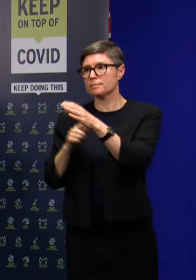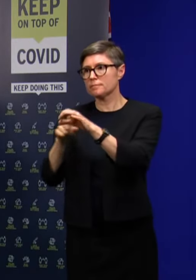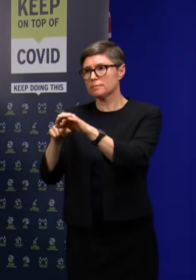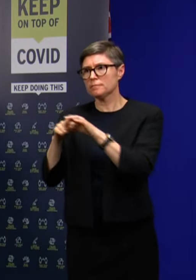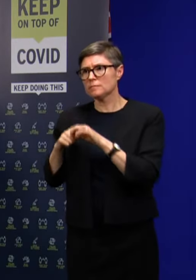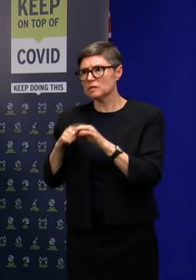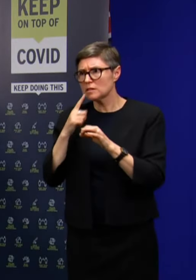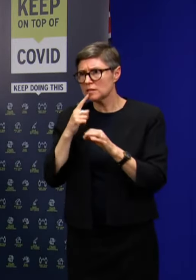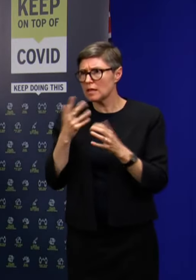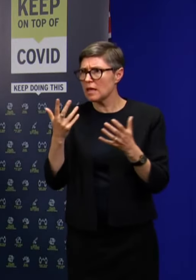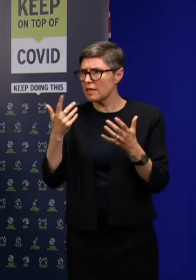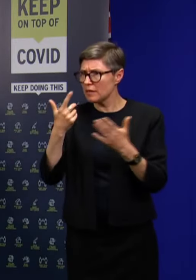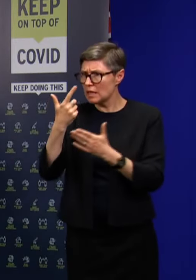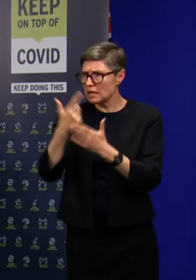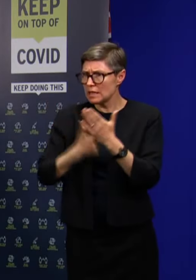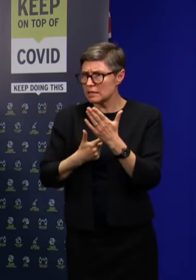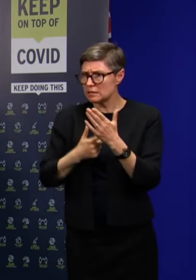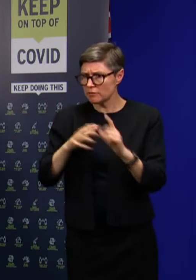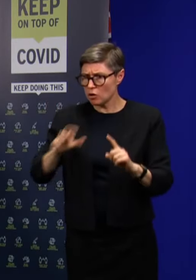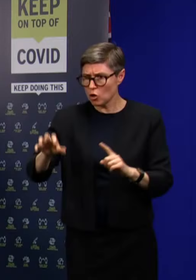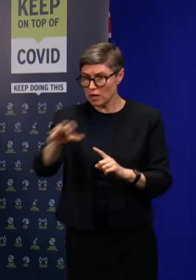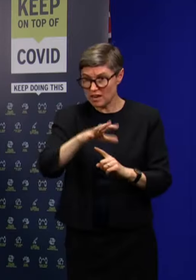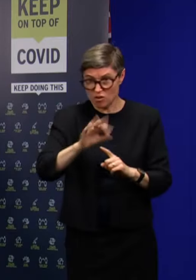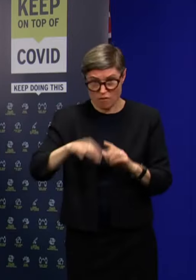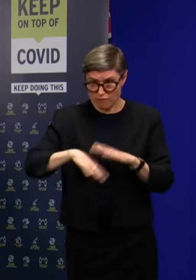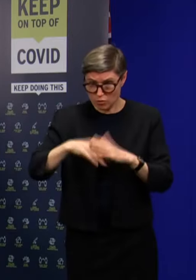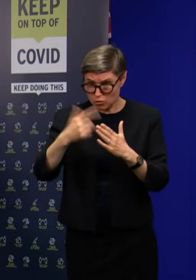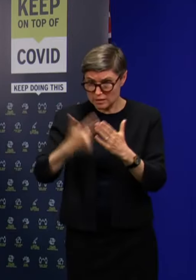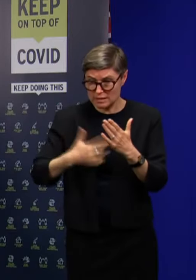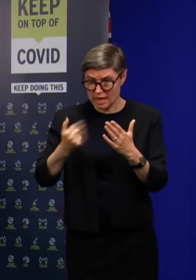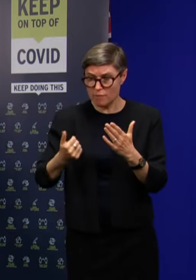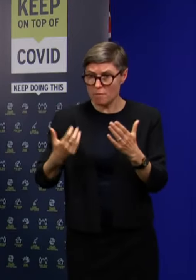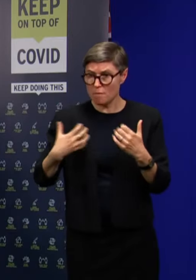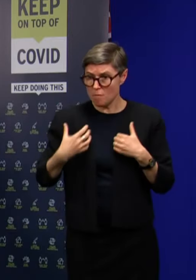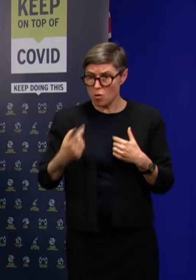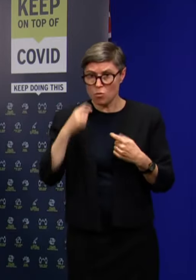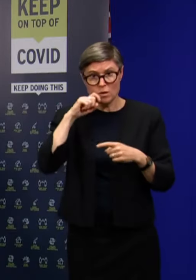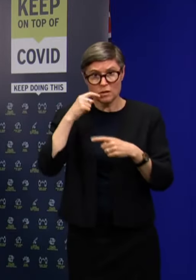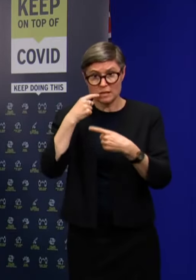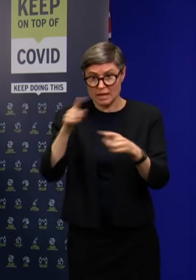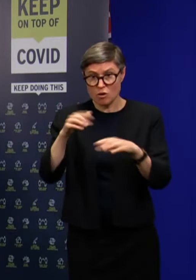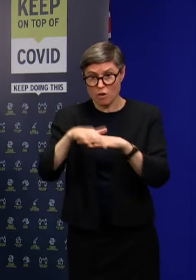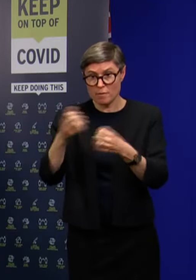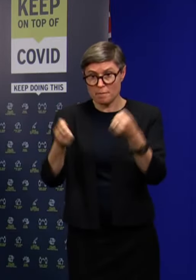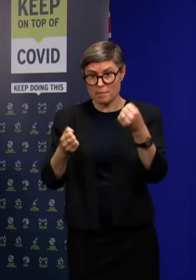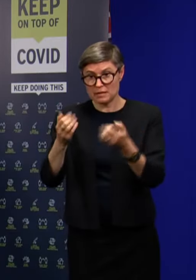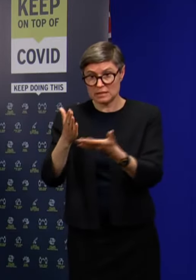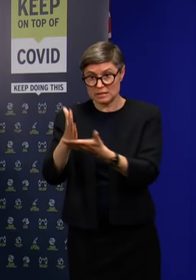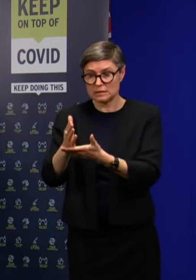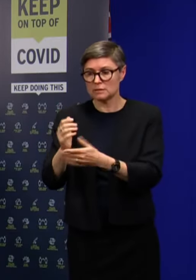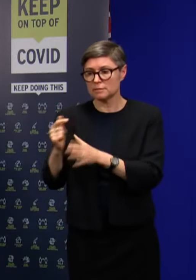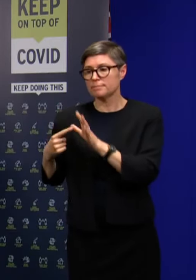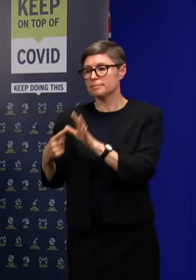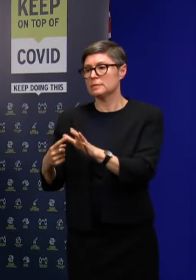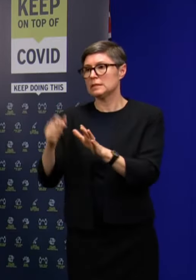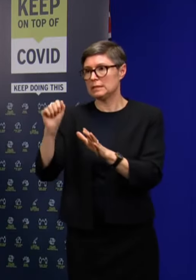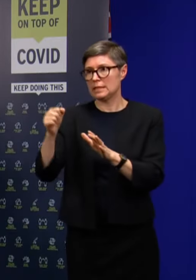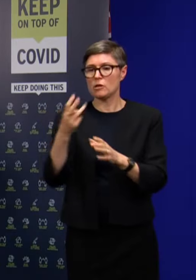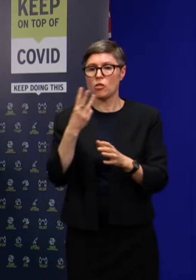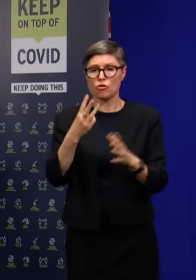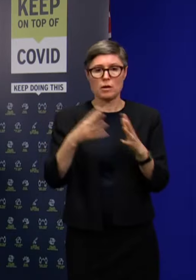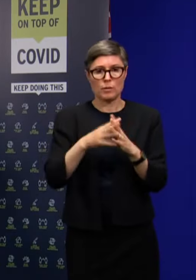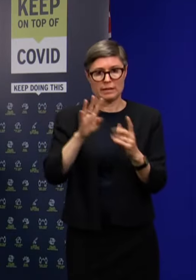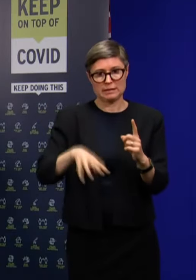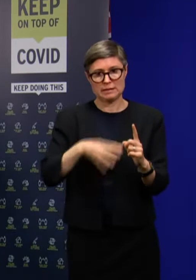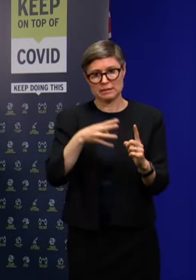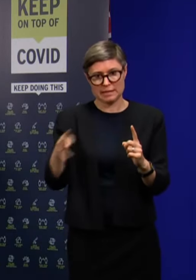locations, that's not the total list of locations, is it? Are there more locations to be announced for the buses? Yes, there is. So we'll have a three-week schedule and